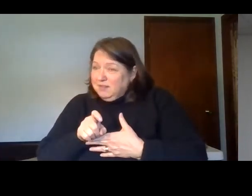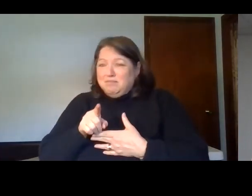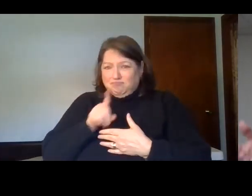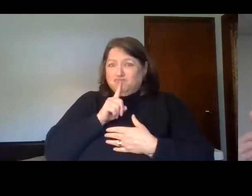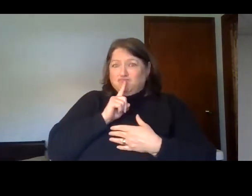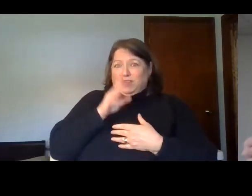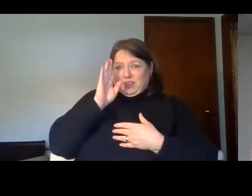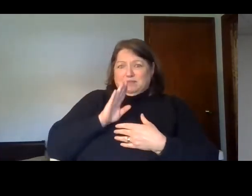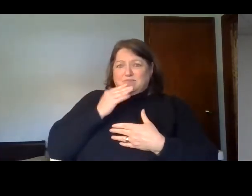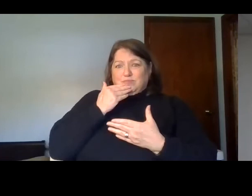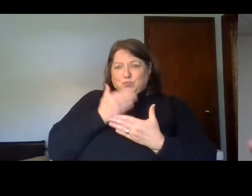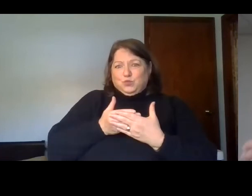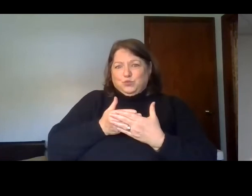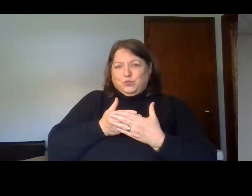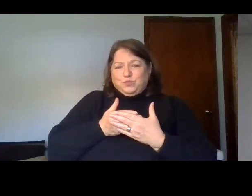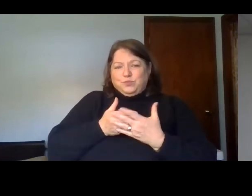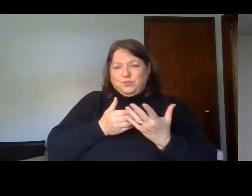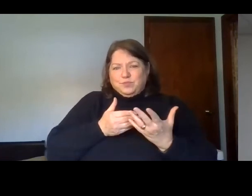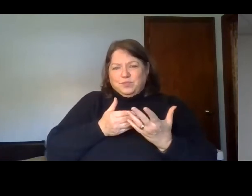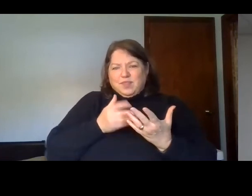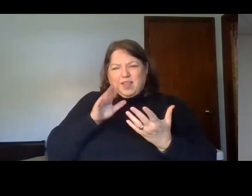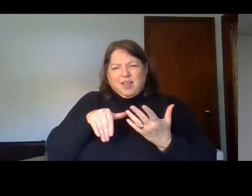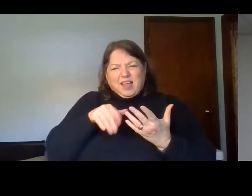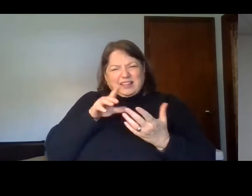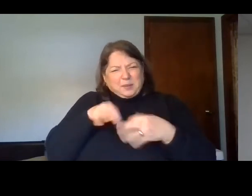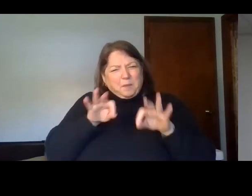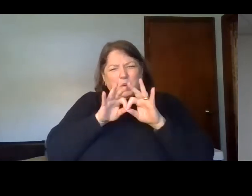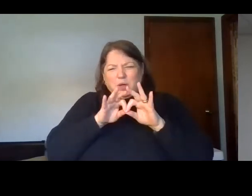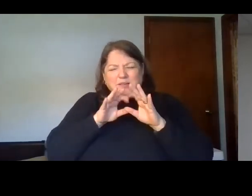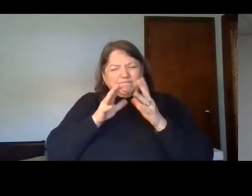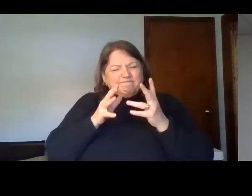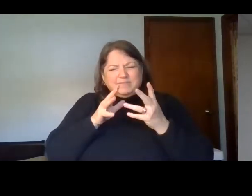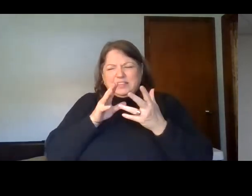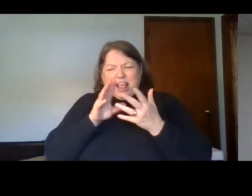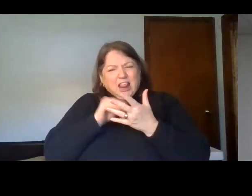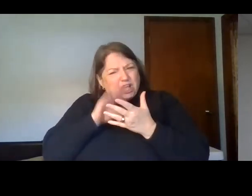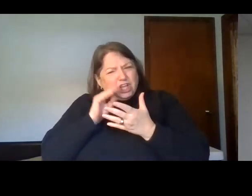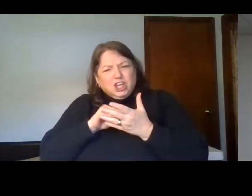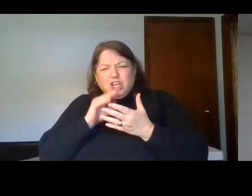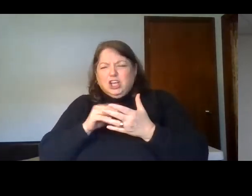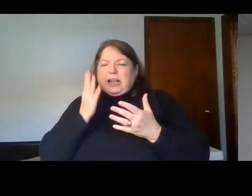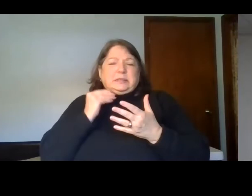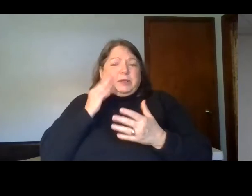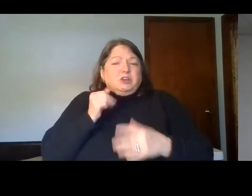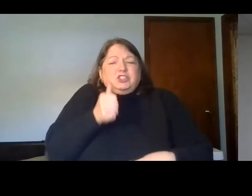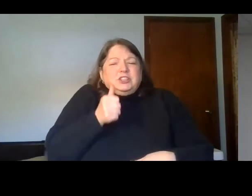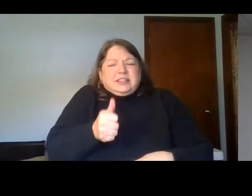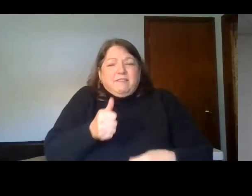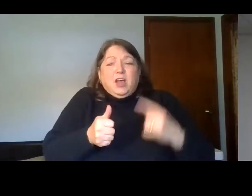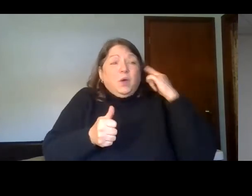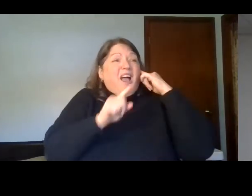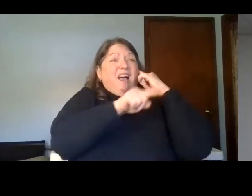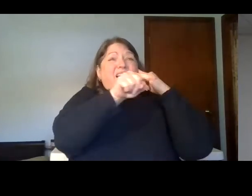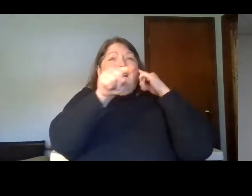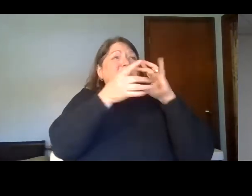Listening and hearing from people that he's good and acknowledging it is not the same until you try and taste him for yourself. You